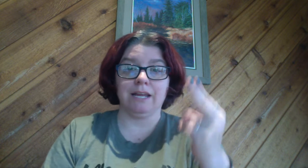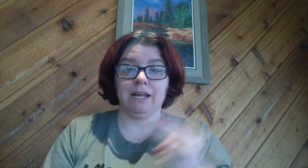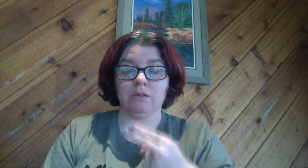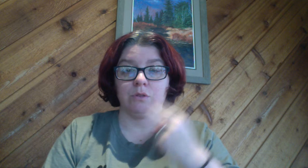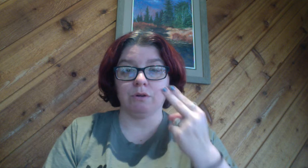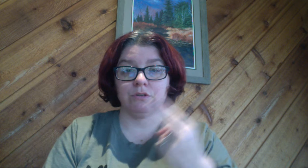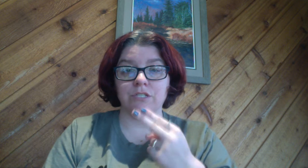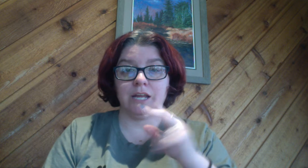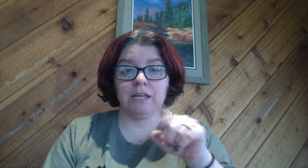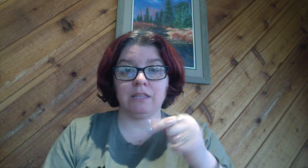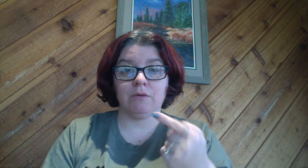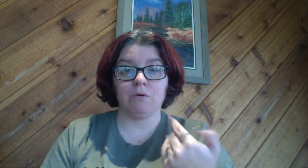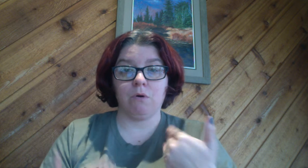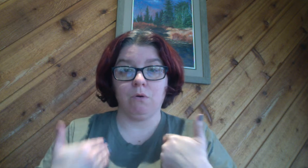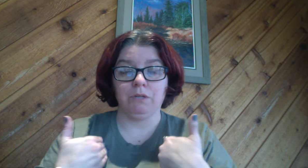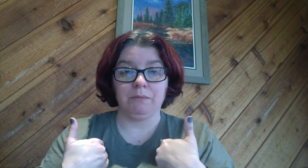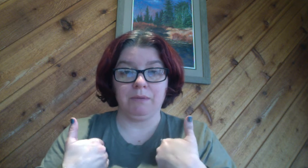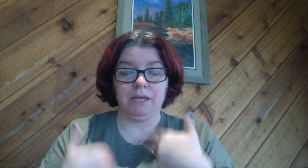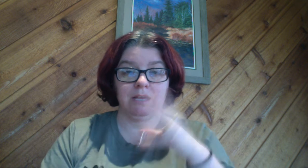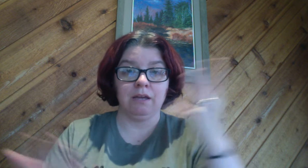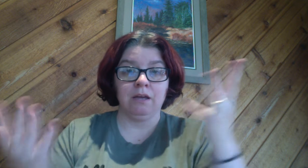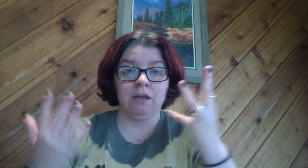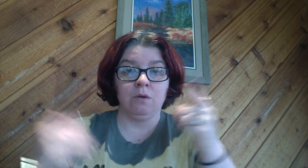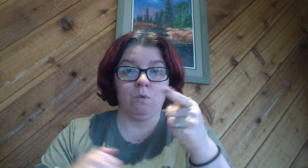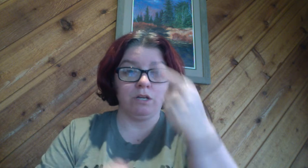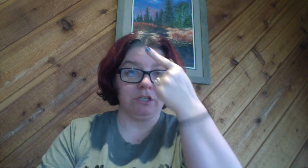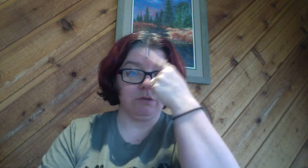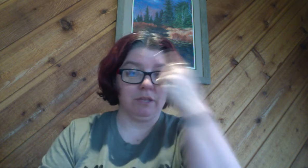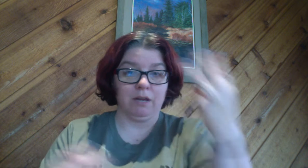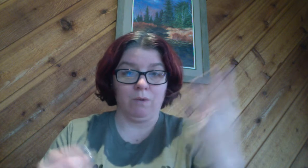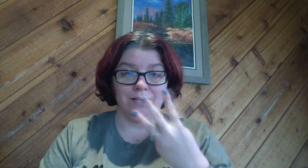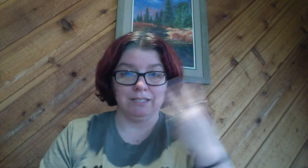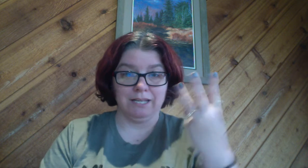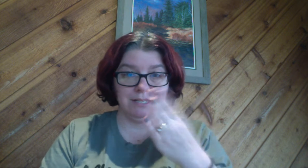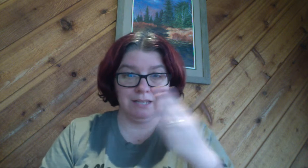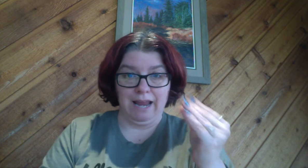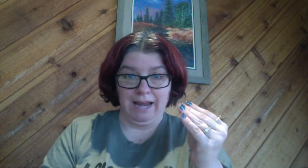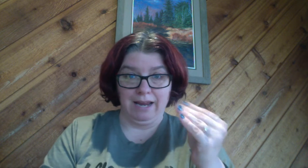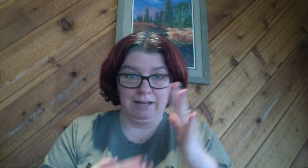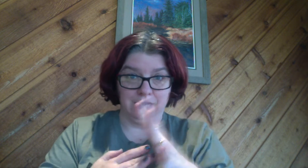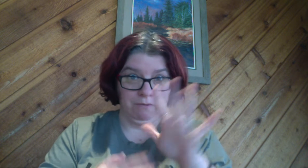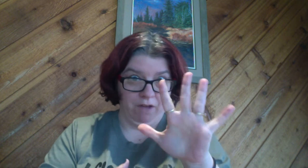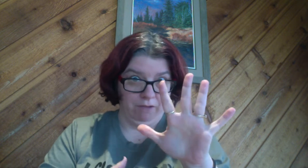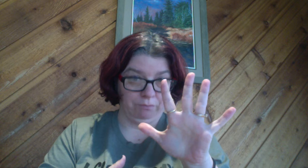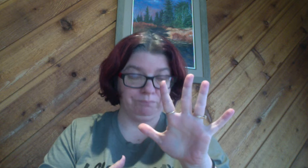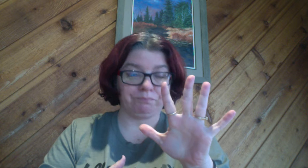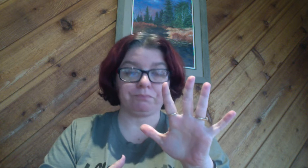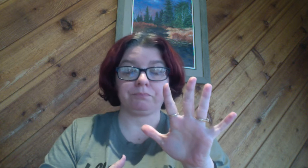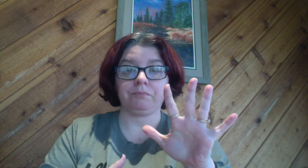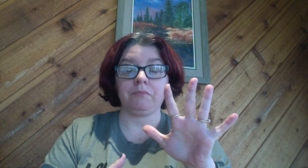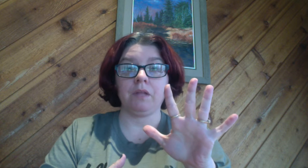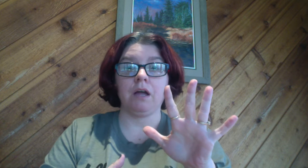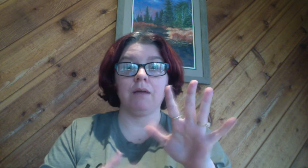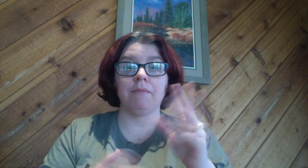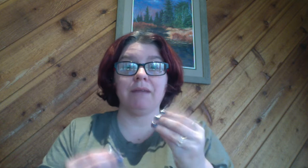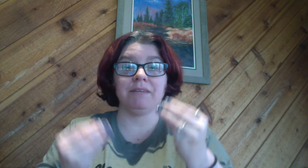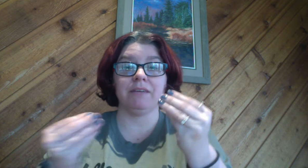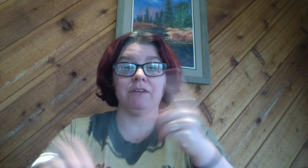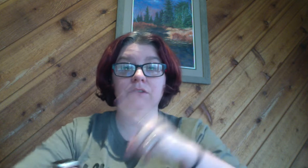and Thursday there will only be what do you think Wednesdays and top five I'm giving you